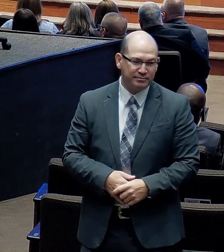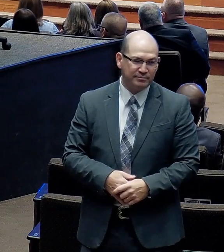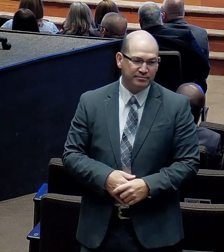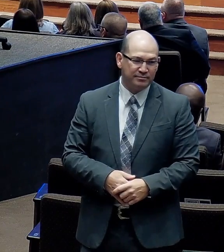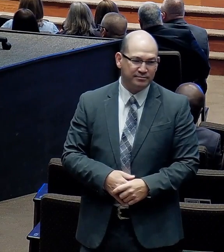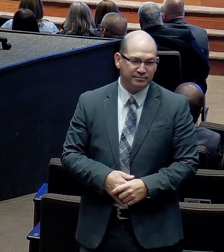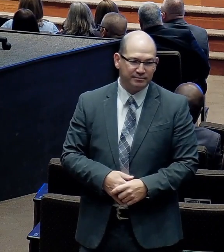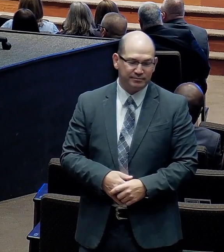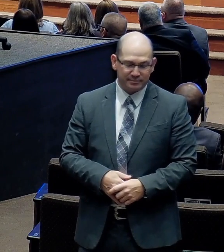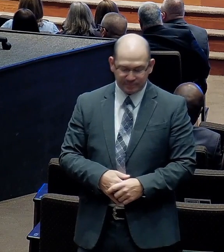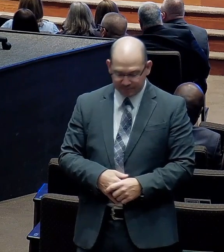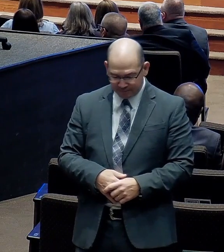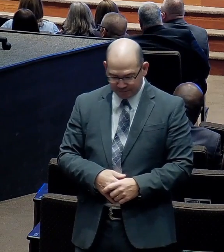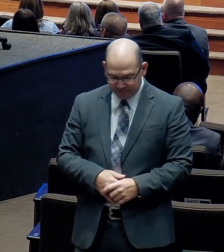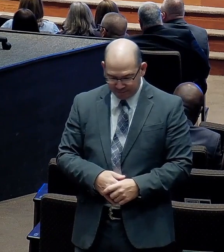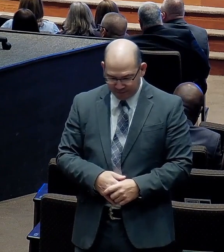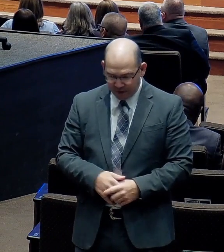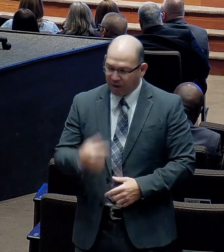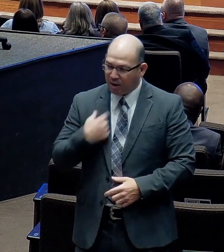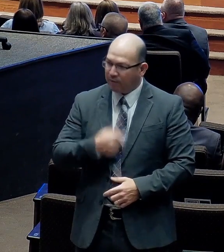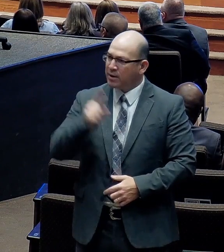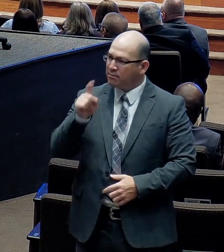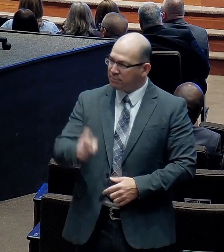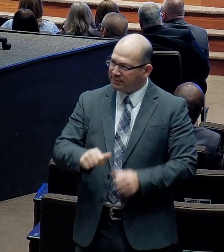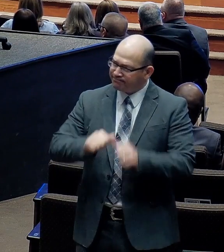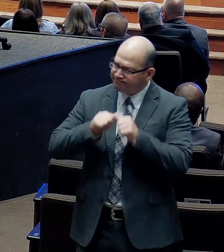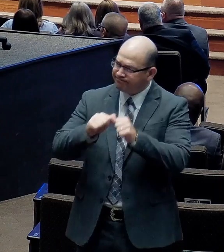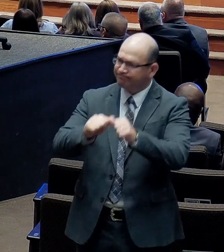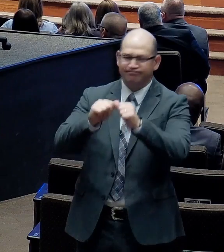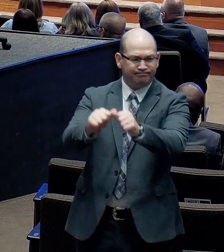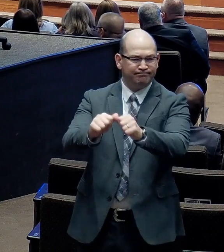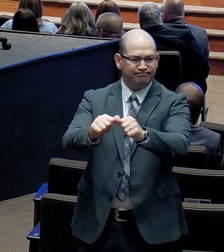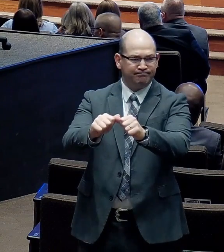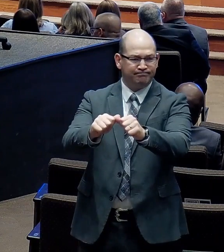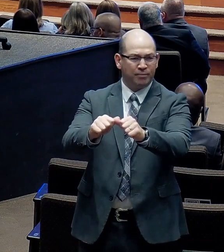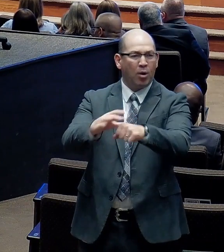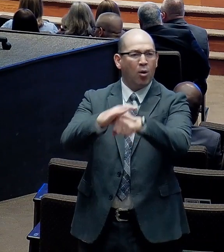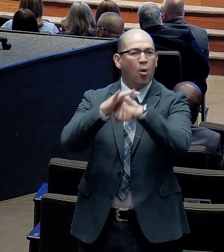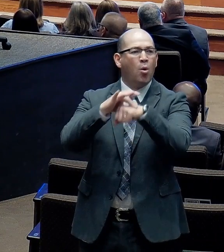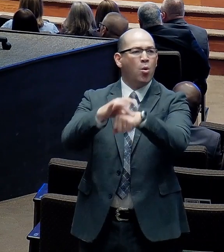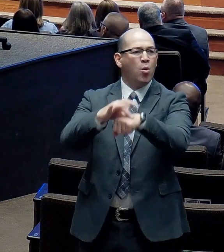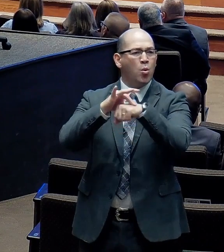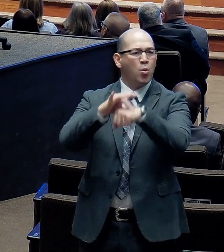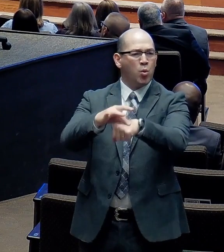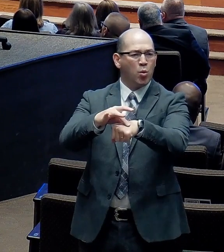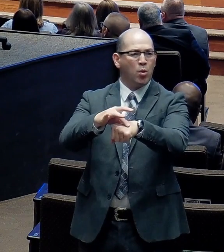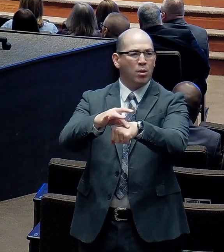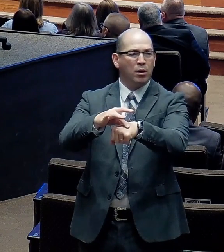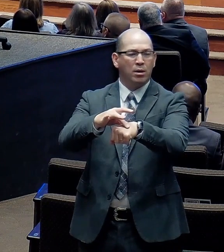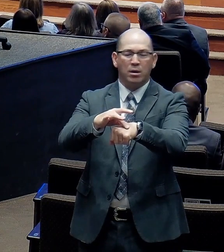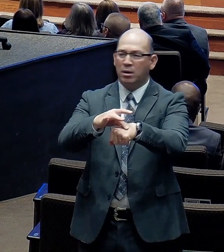We live in a planet earth. On the planet earth. Where there are now living.